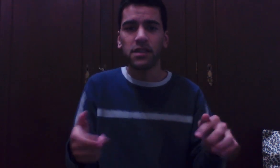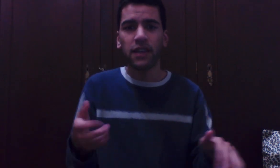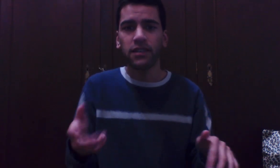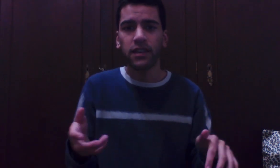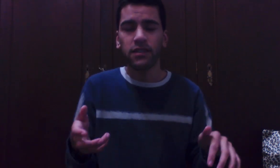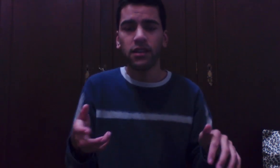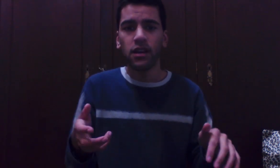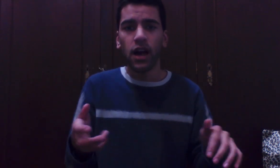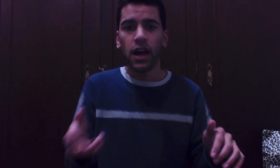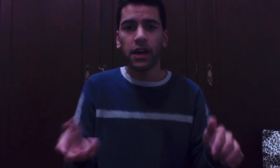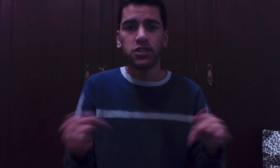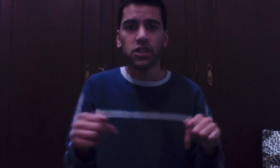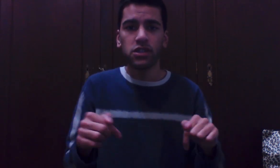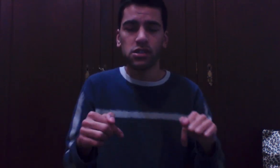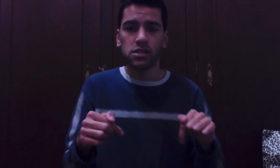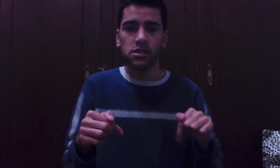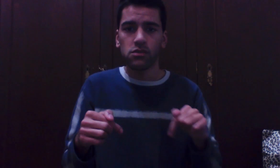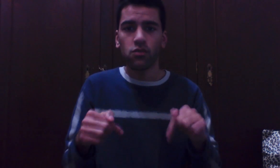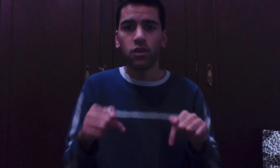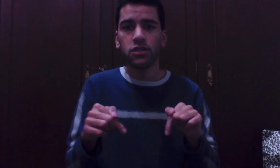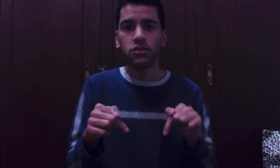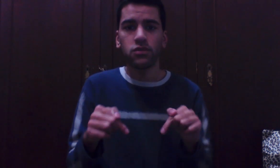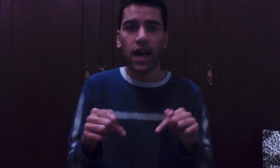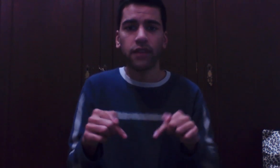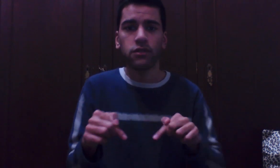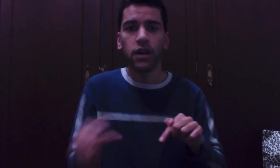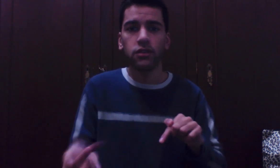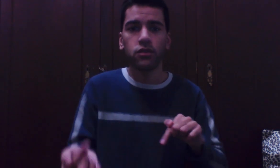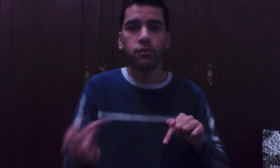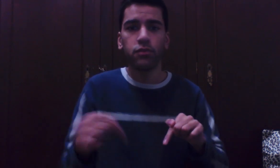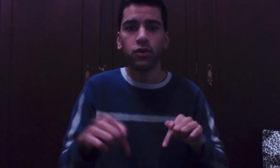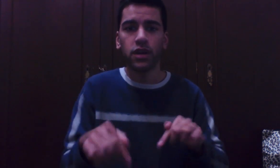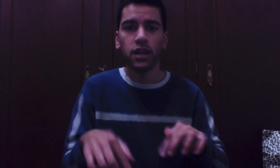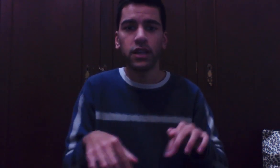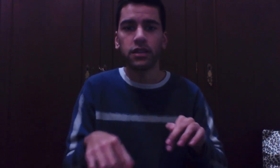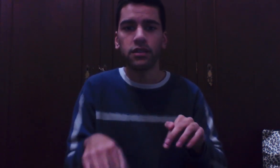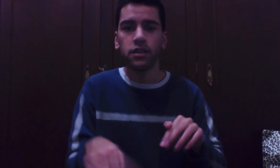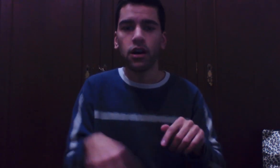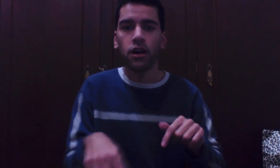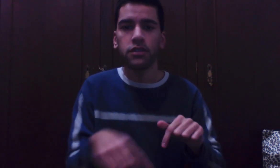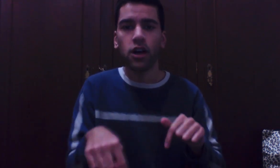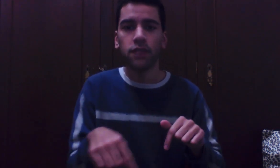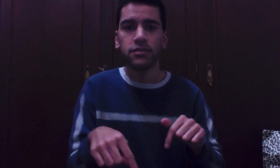like this before just wanted to ask you guys to put a link on the comments